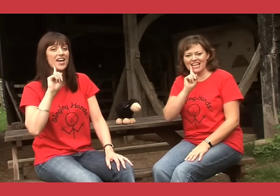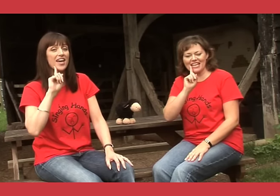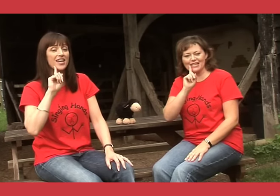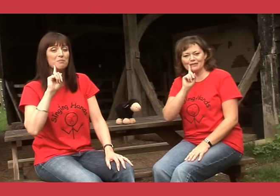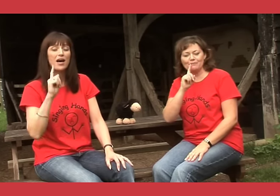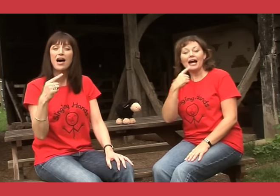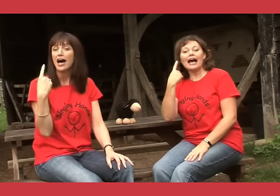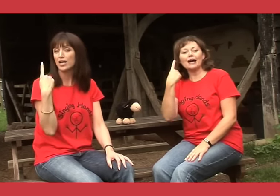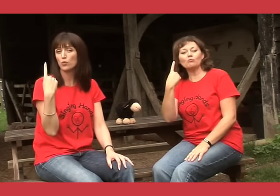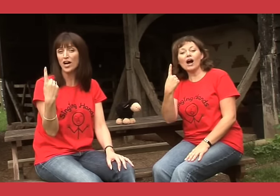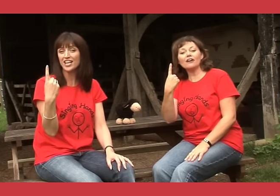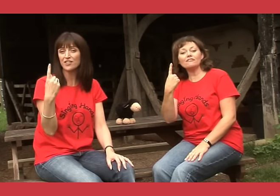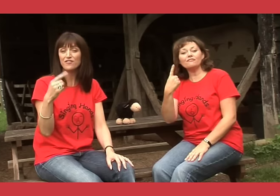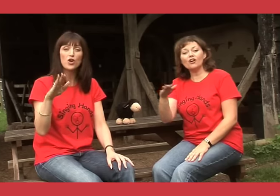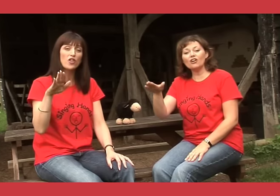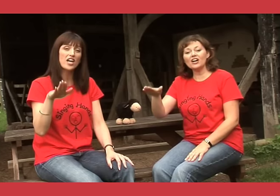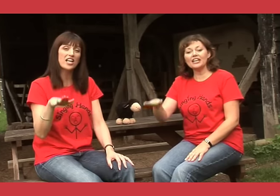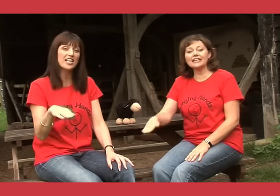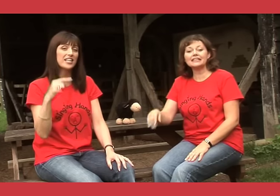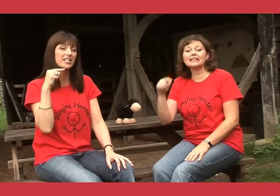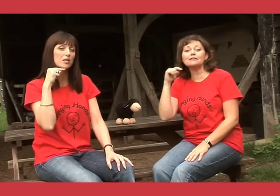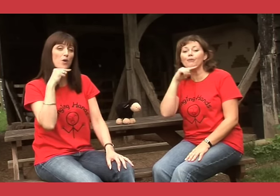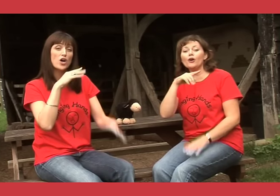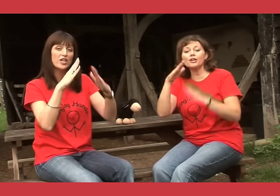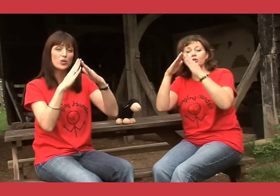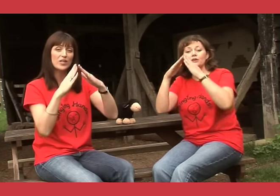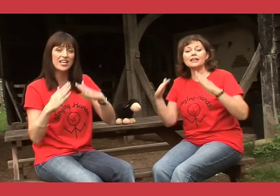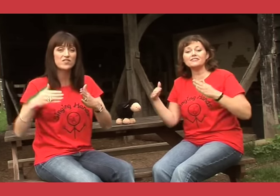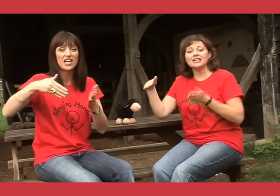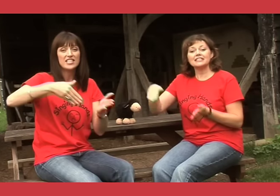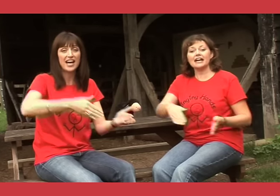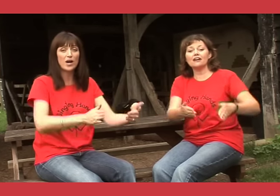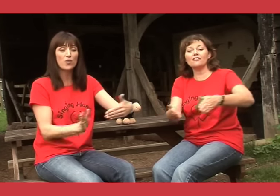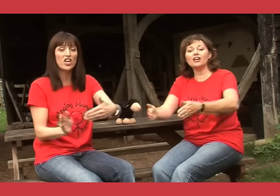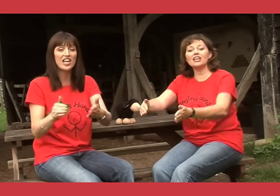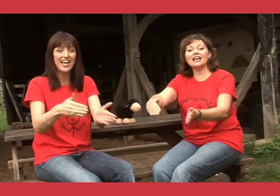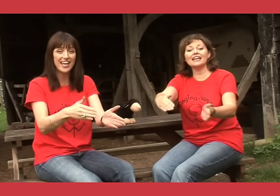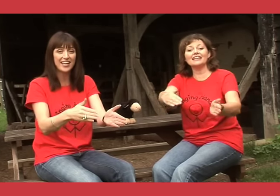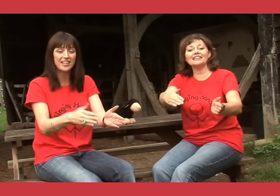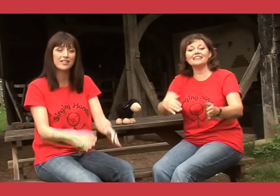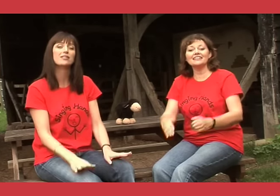dame And one for the little boy who lives down the lane